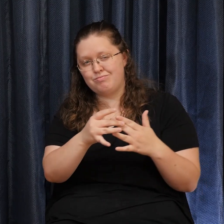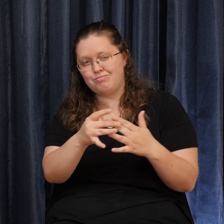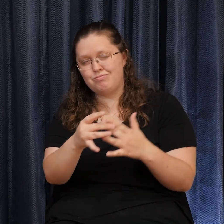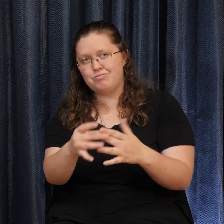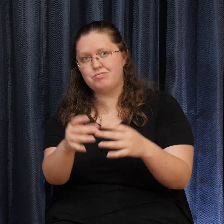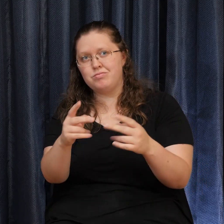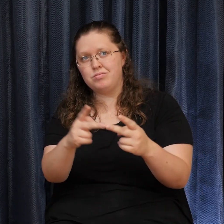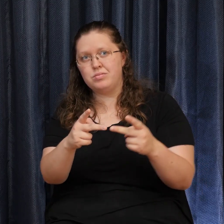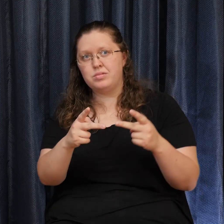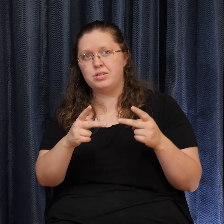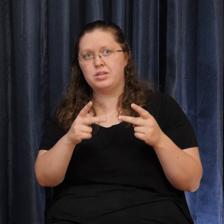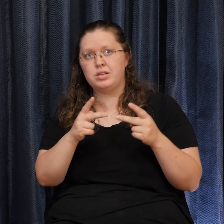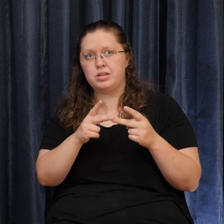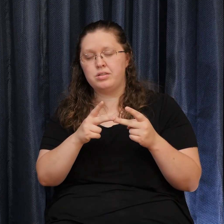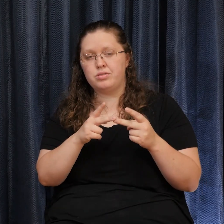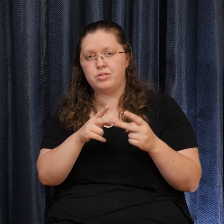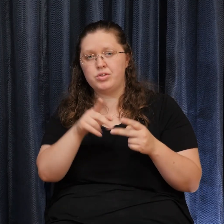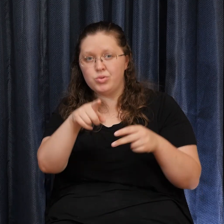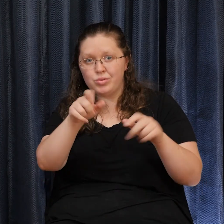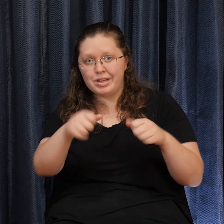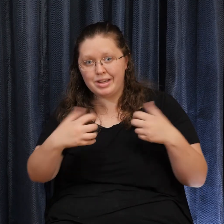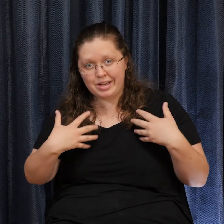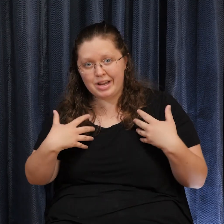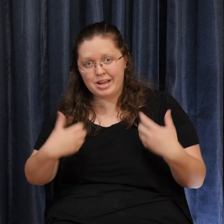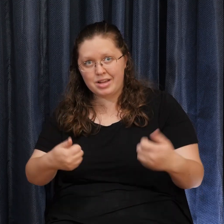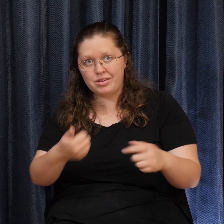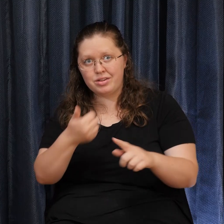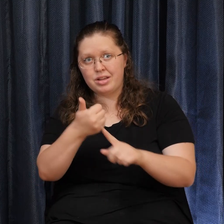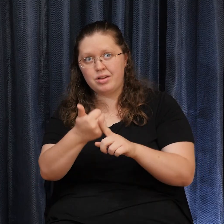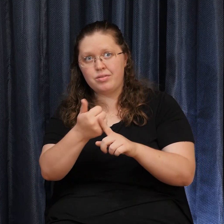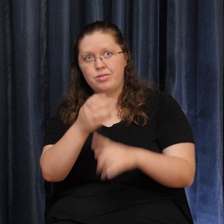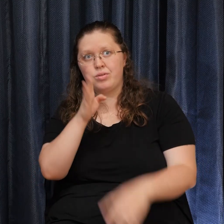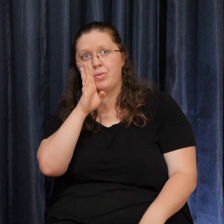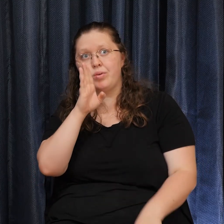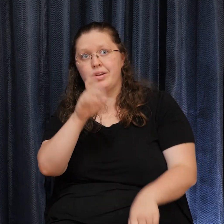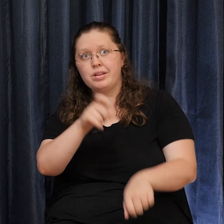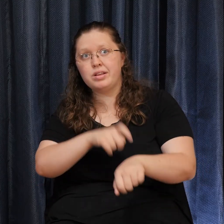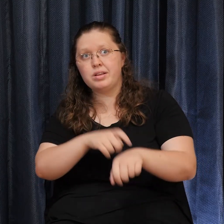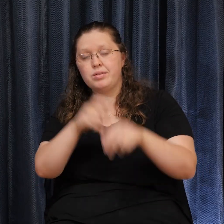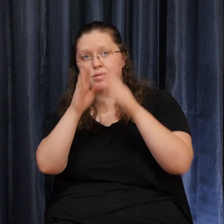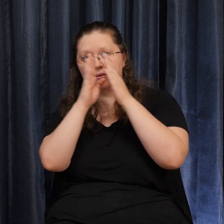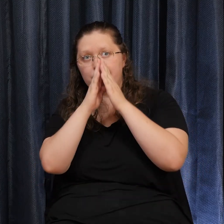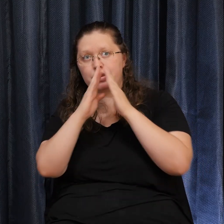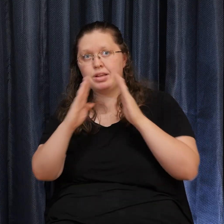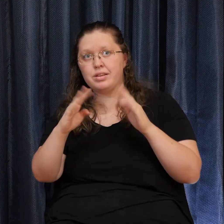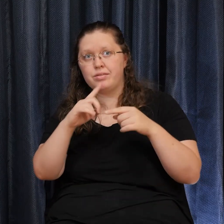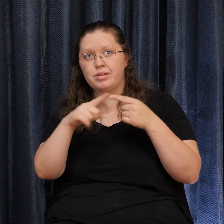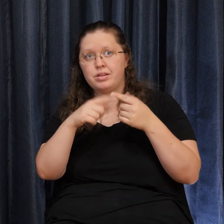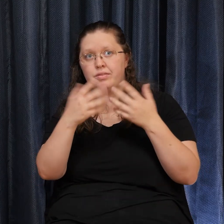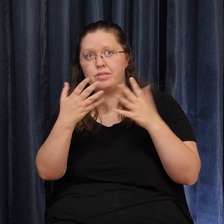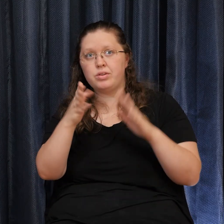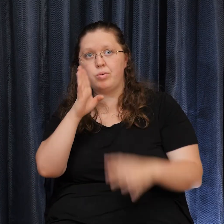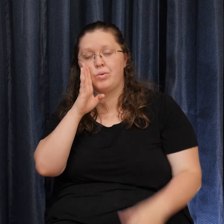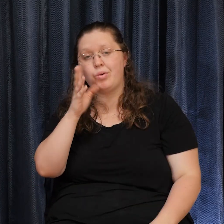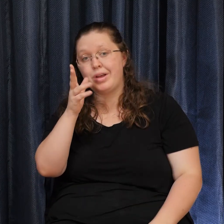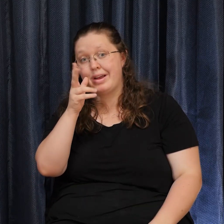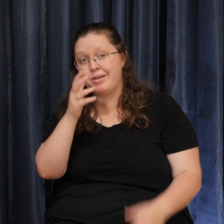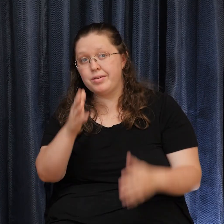To do your healing work There will be a time Of silence Afterwards You'll hear some music During that